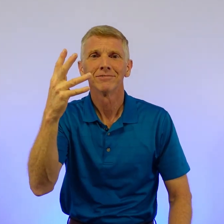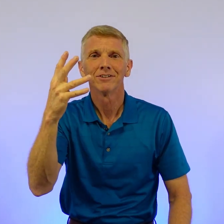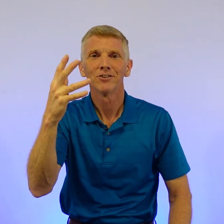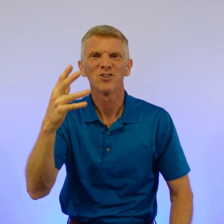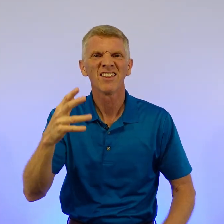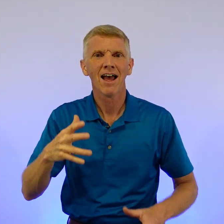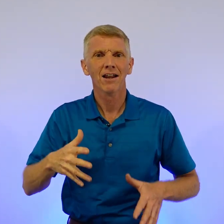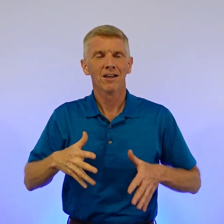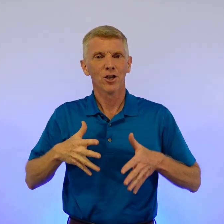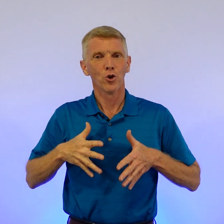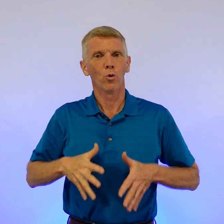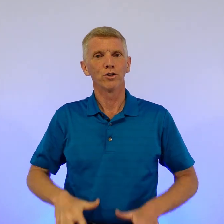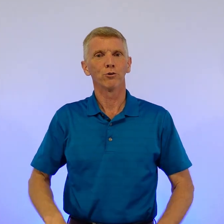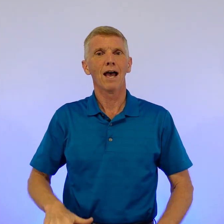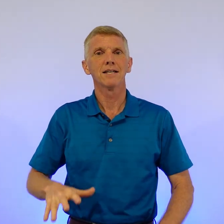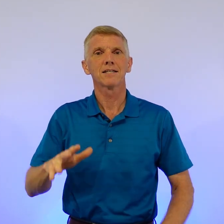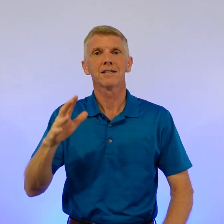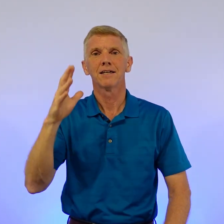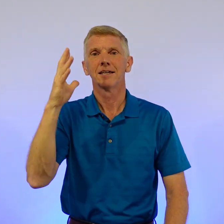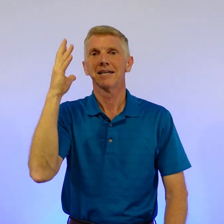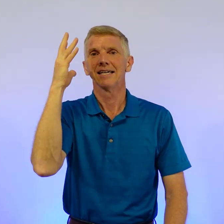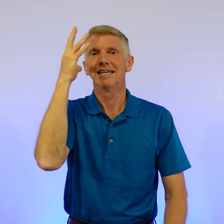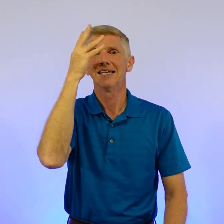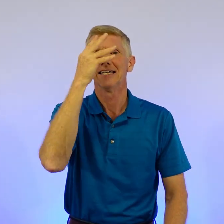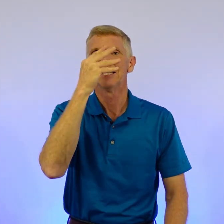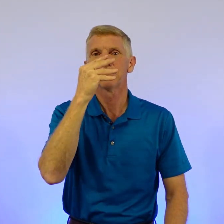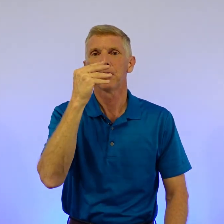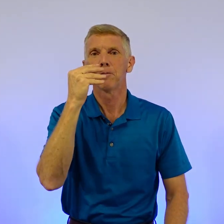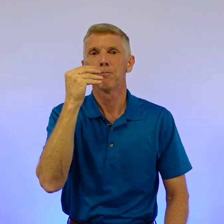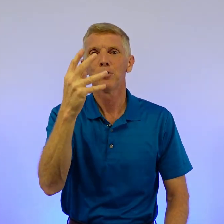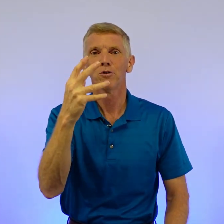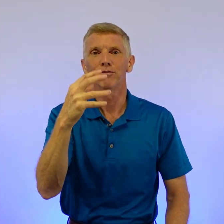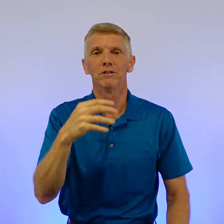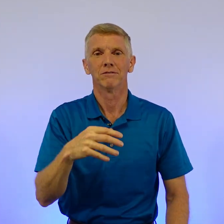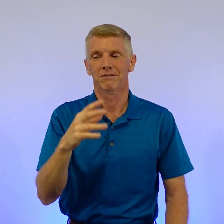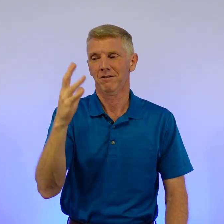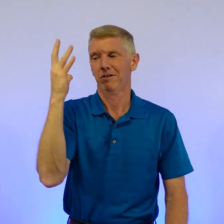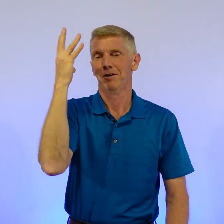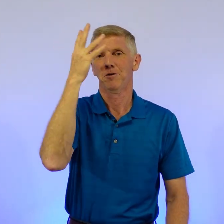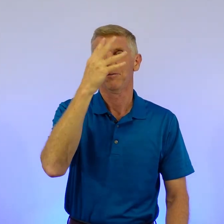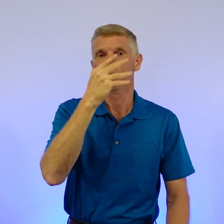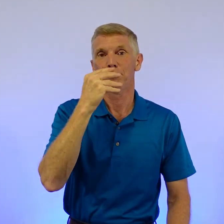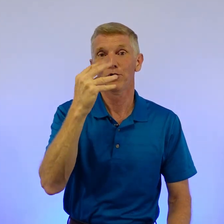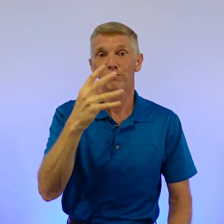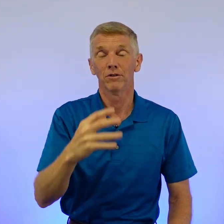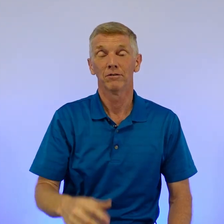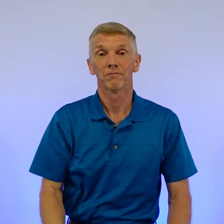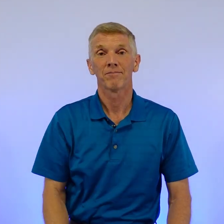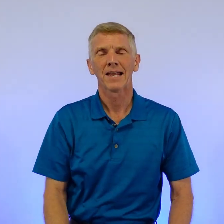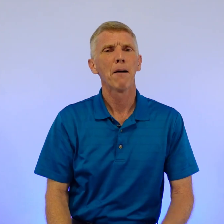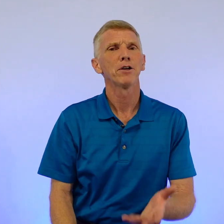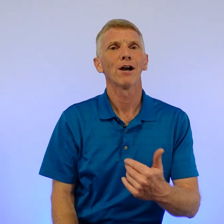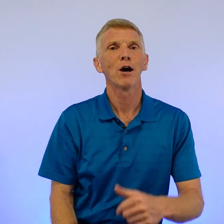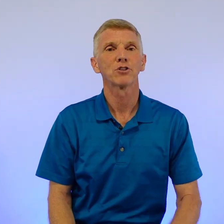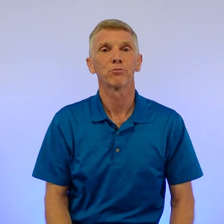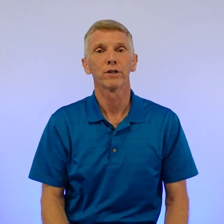You see that? Your dress is beautiful. Beautiful. How about your house is pretty?